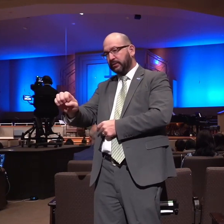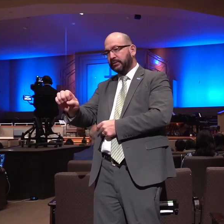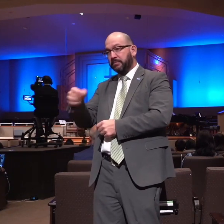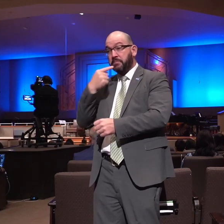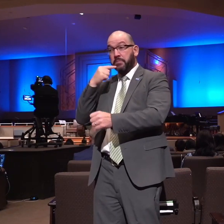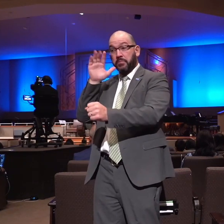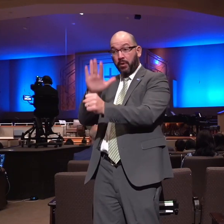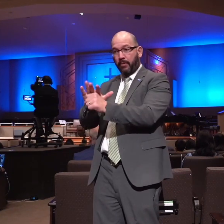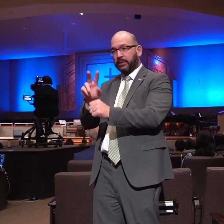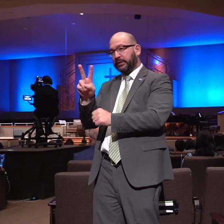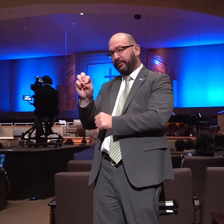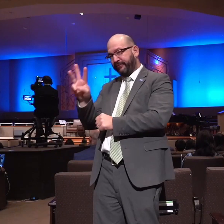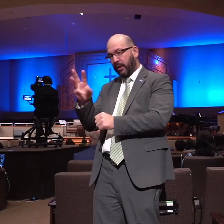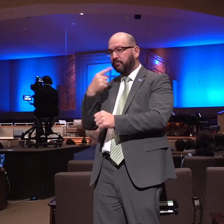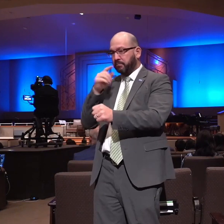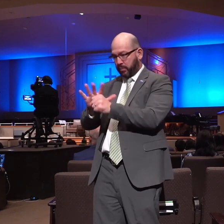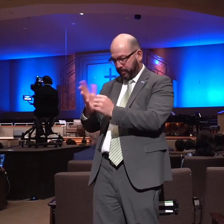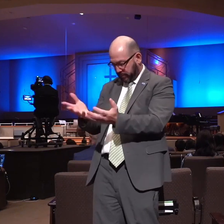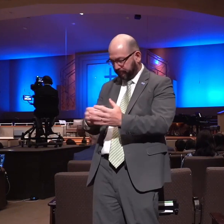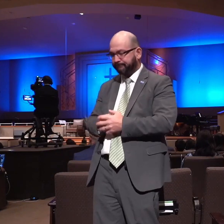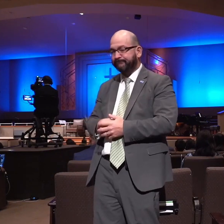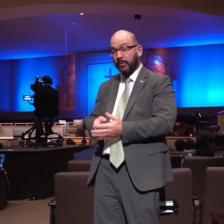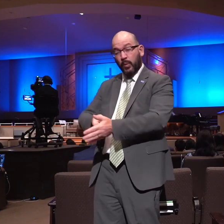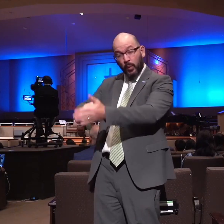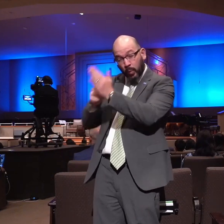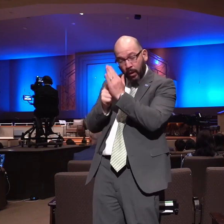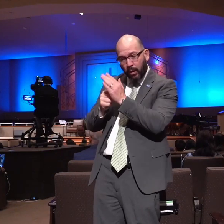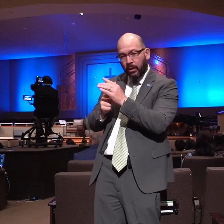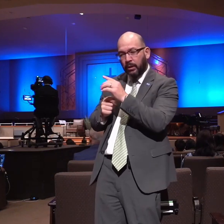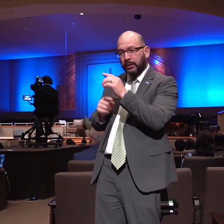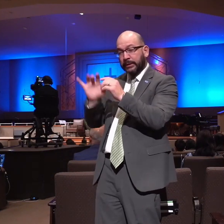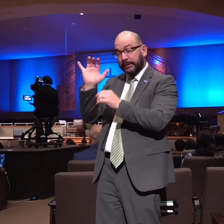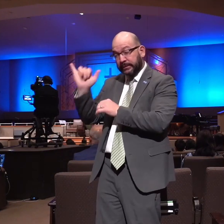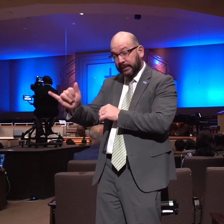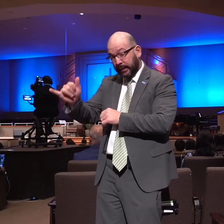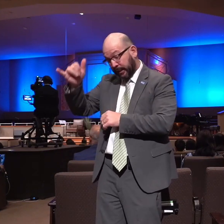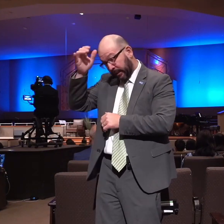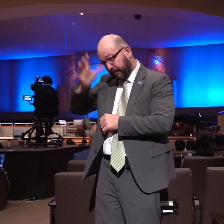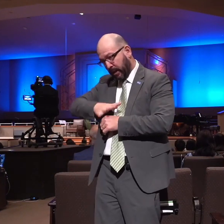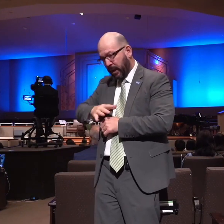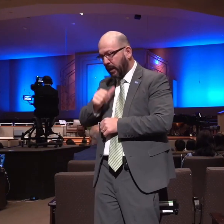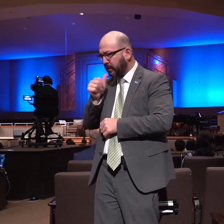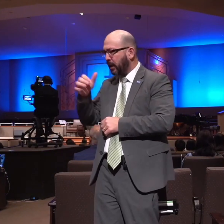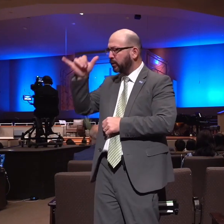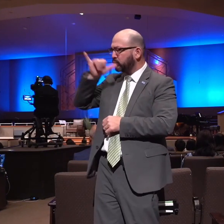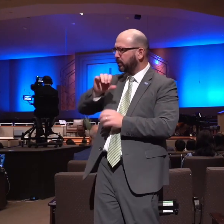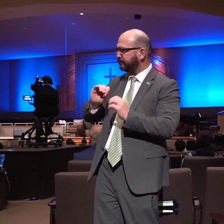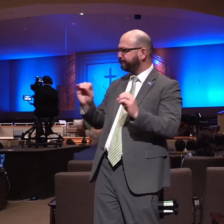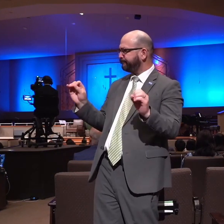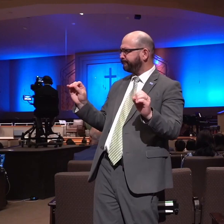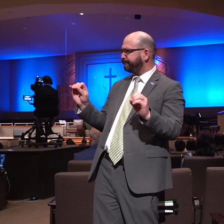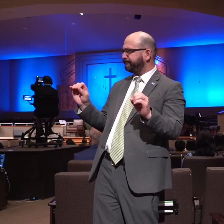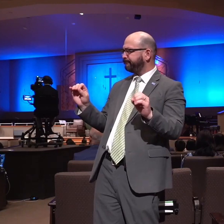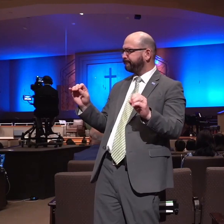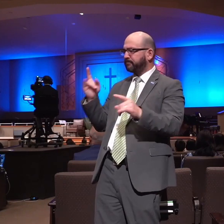it required that the person drink no wine or strong drink no liquor of grapes